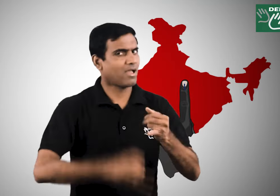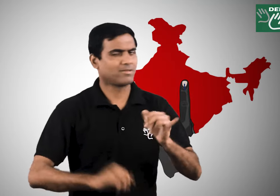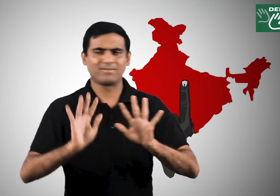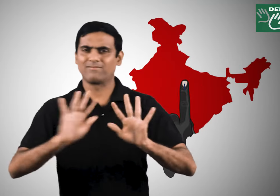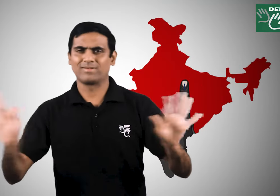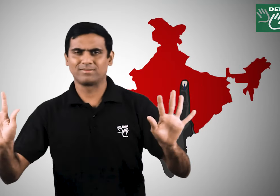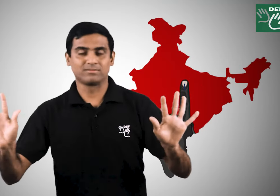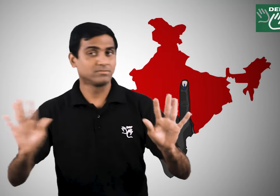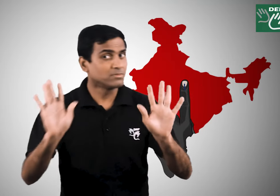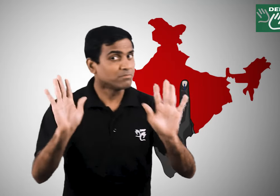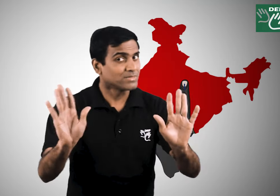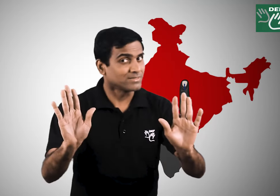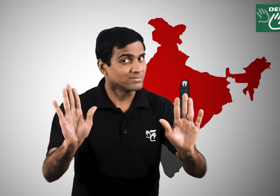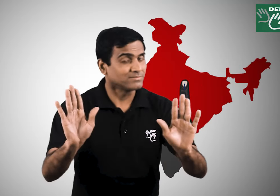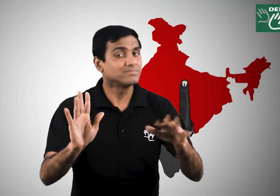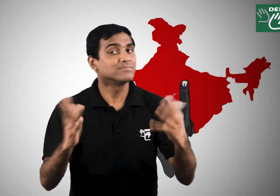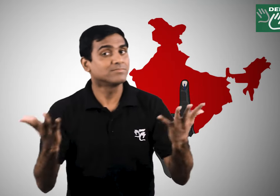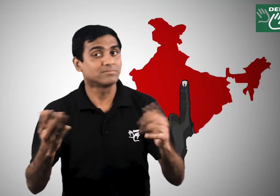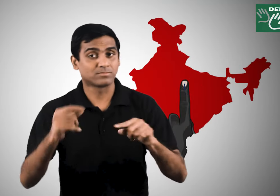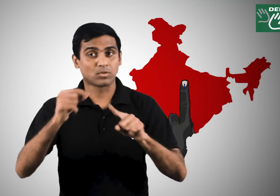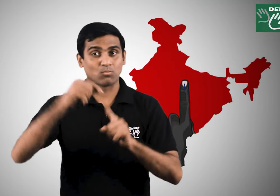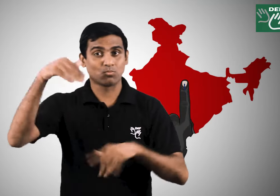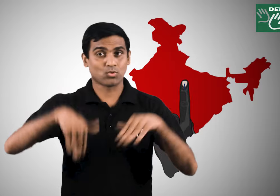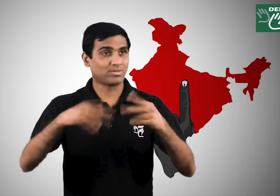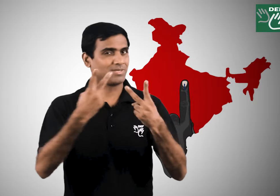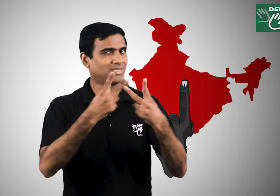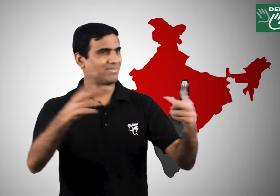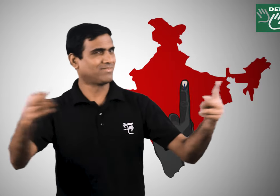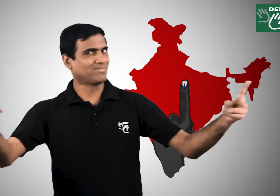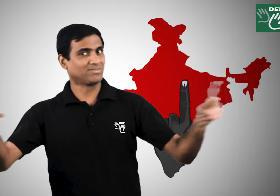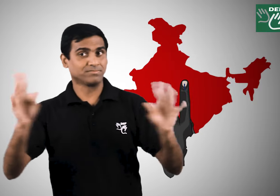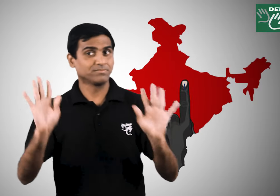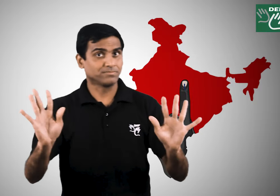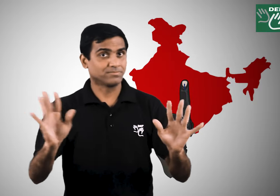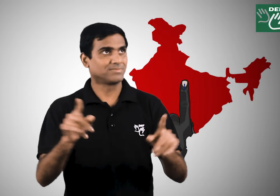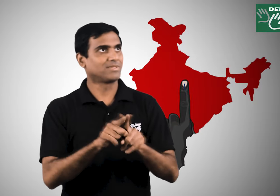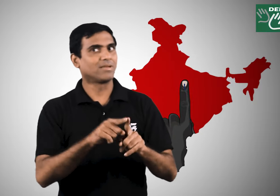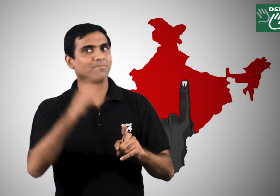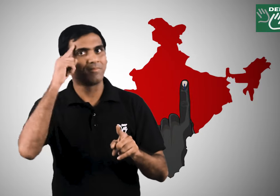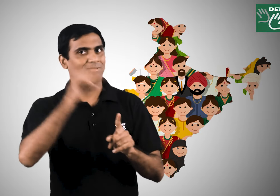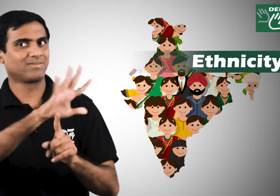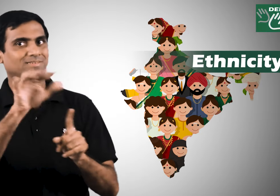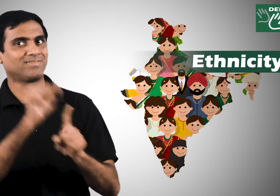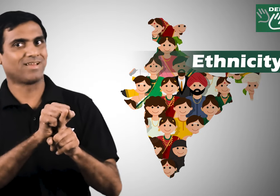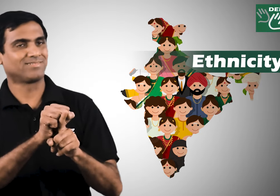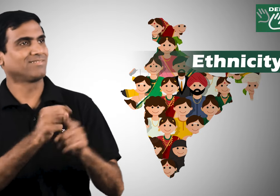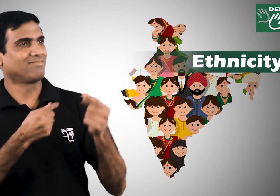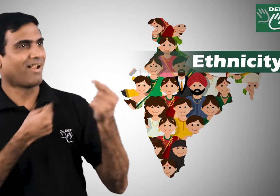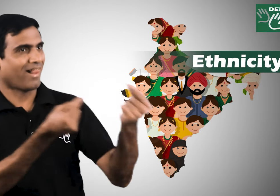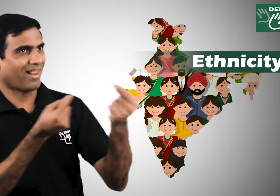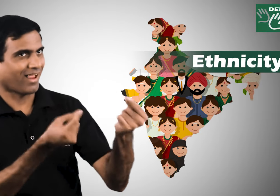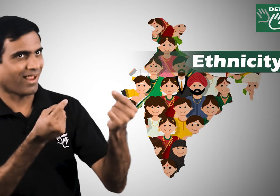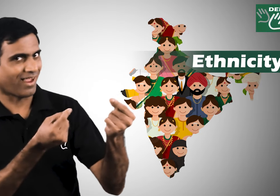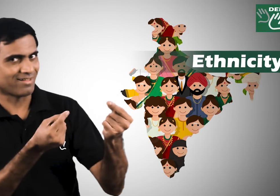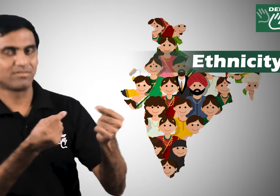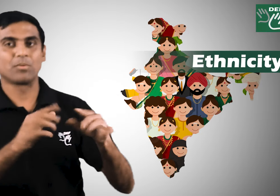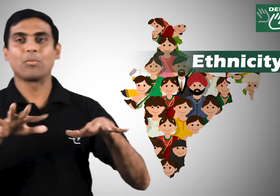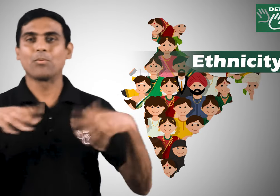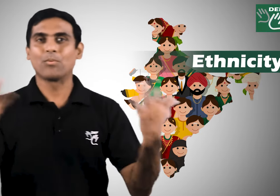last but not the least do not vote on the basis of the candidates personal identities such as ethnicity religion